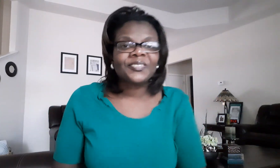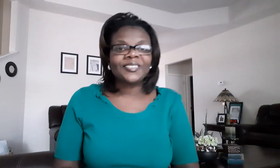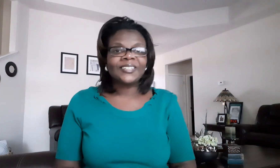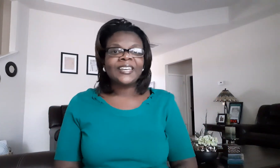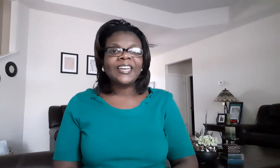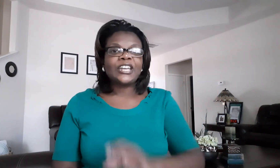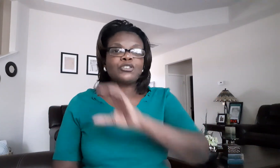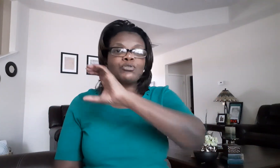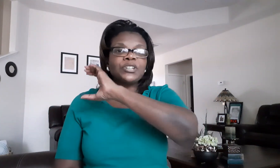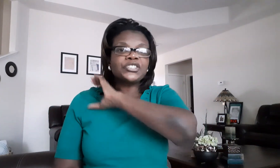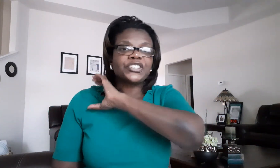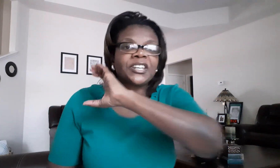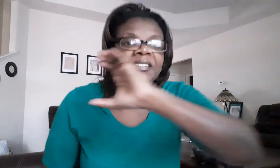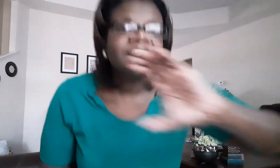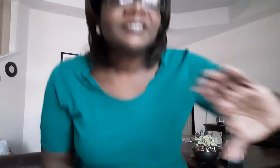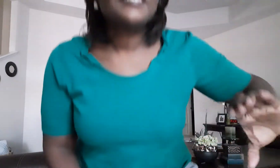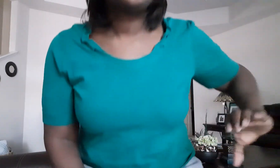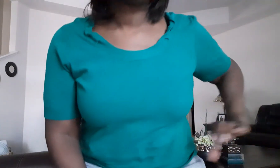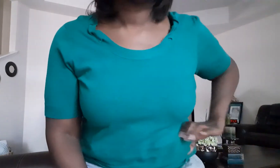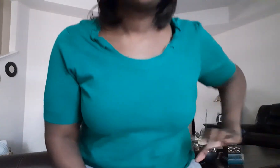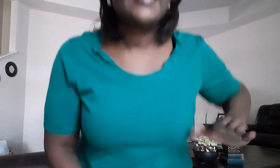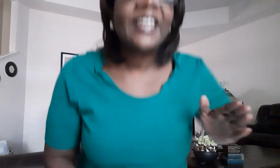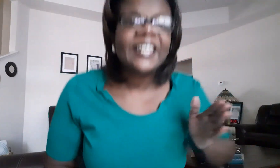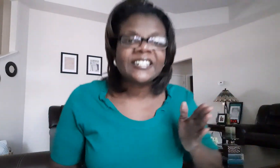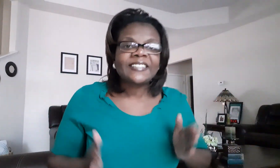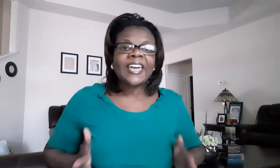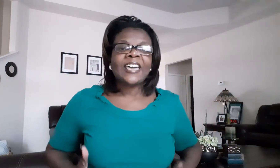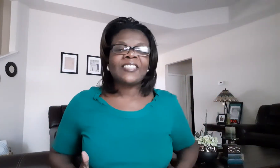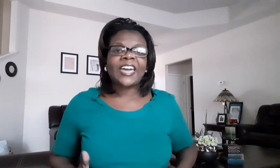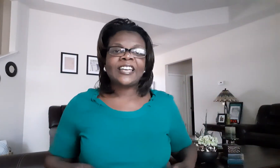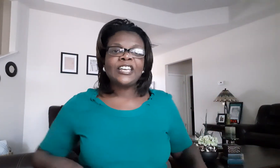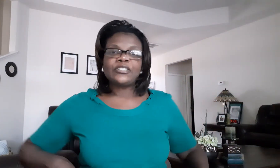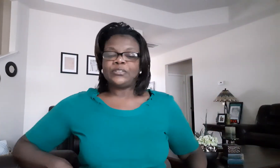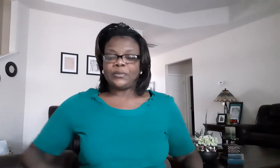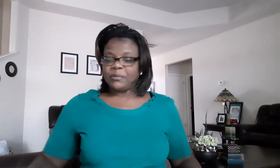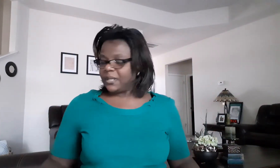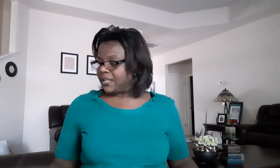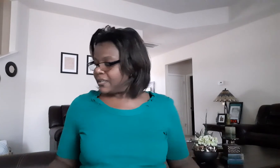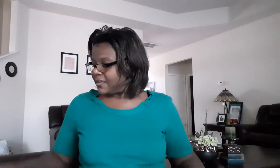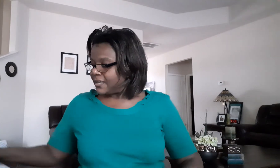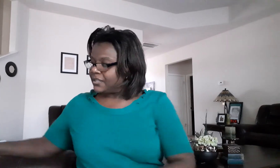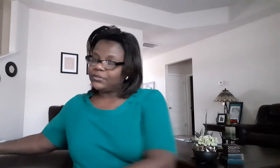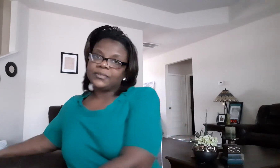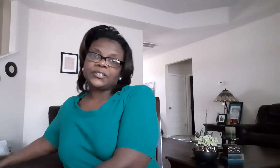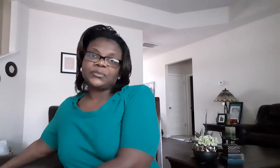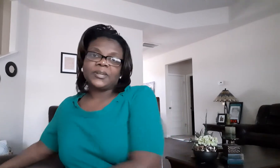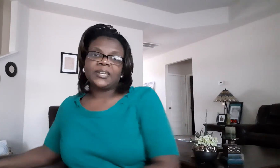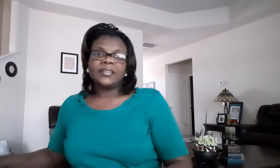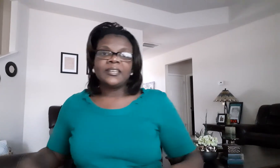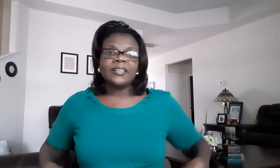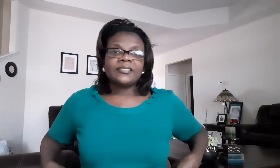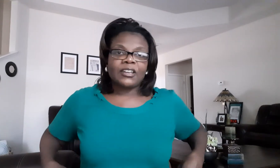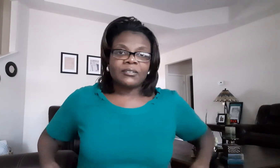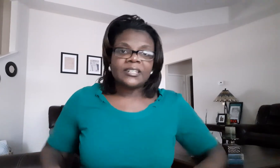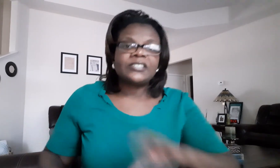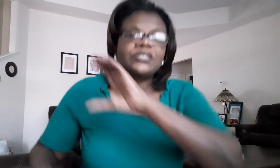and christian and just add that so let me do it this way so it's